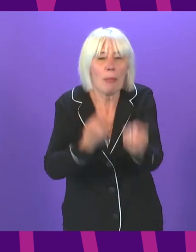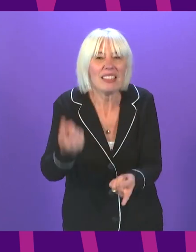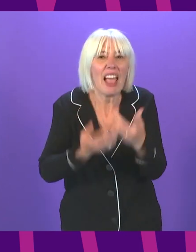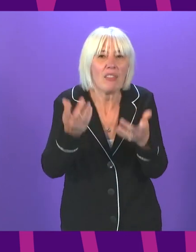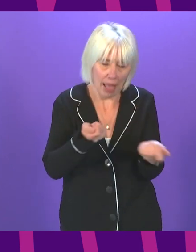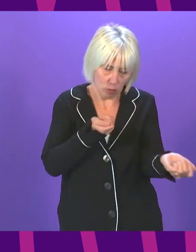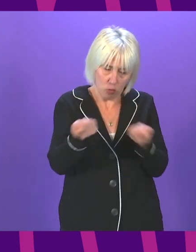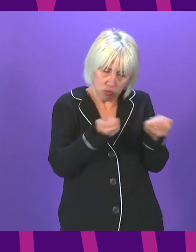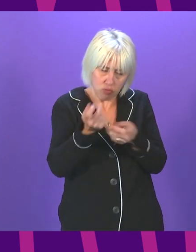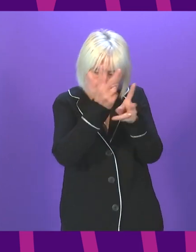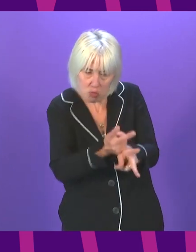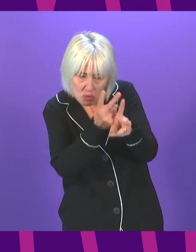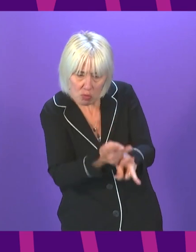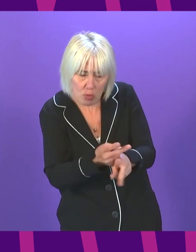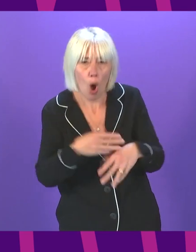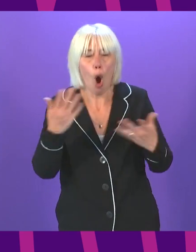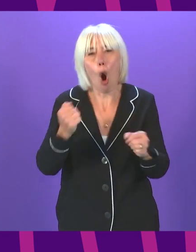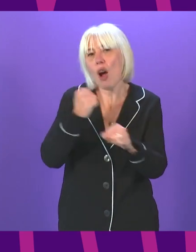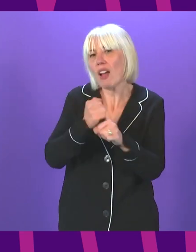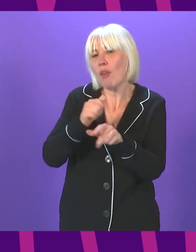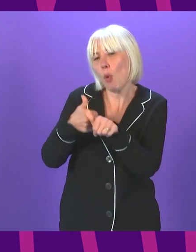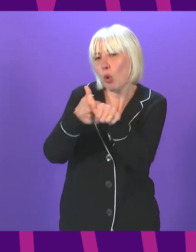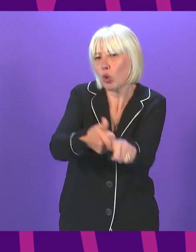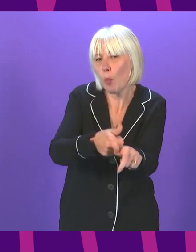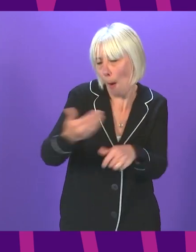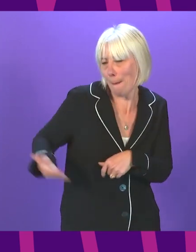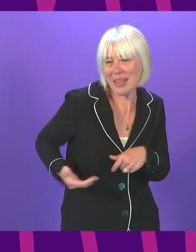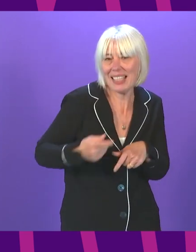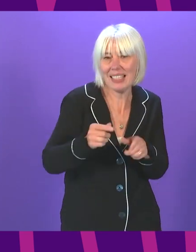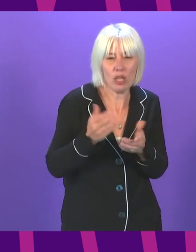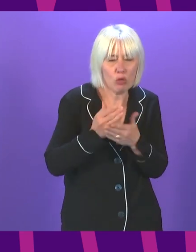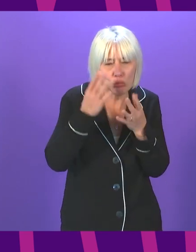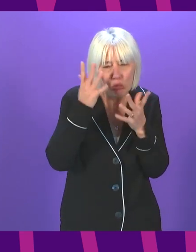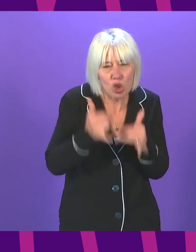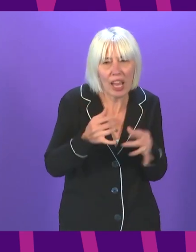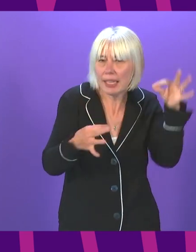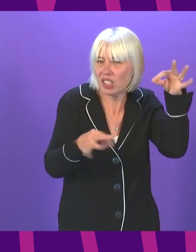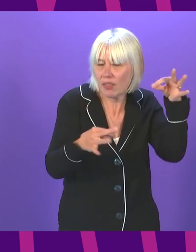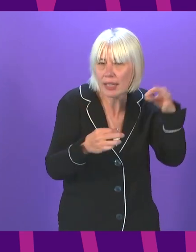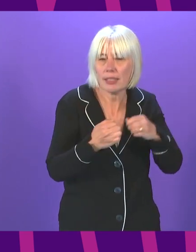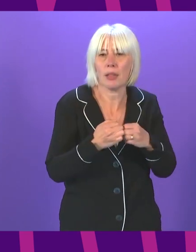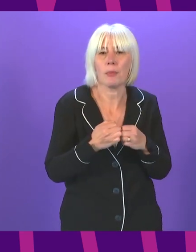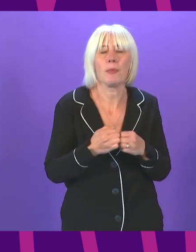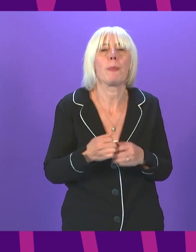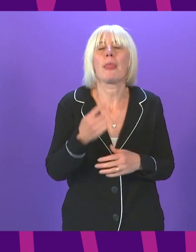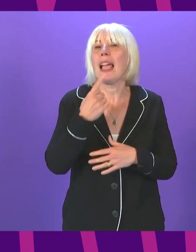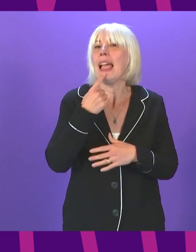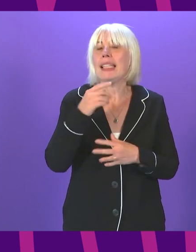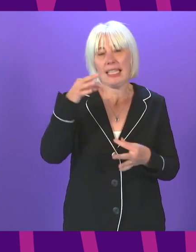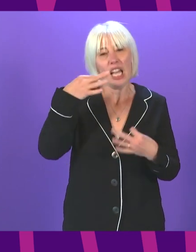If so, will there be further government support provided to them? And finally, the First Minister said she would not introduce this to hospitality